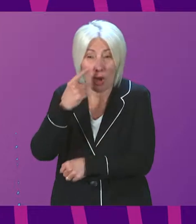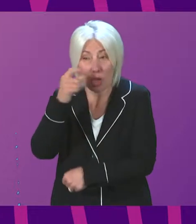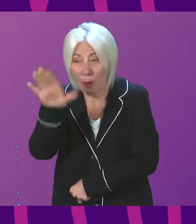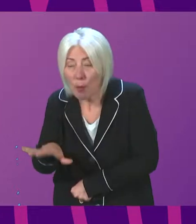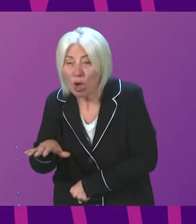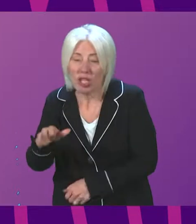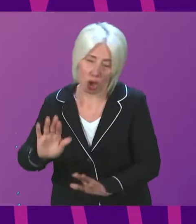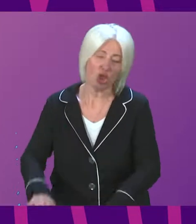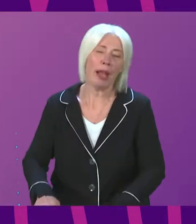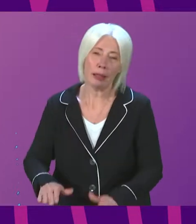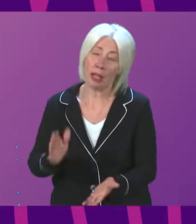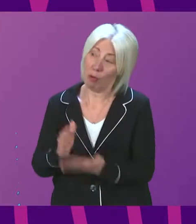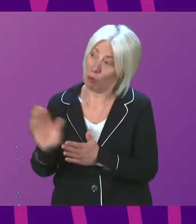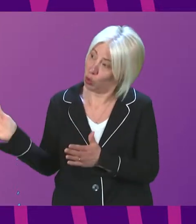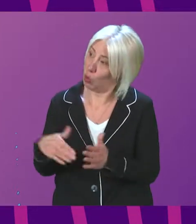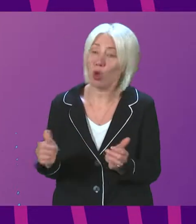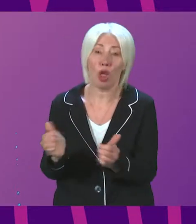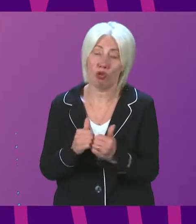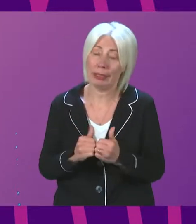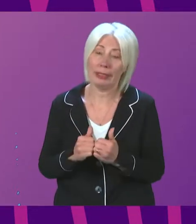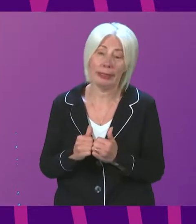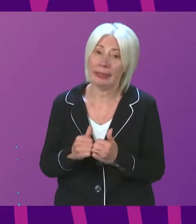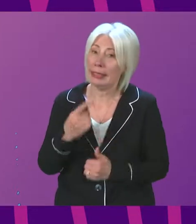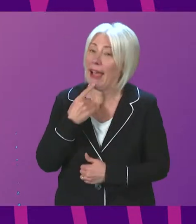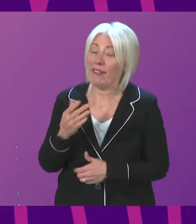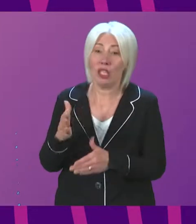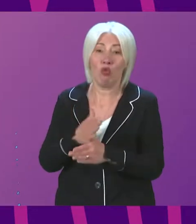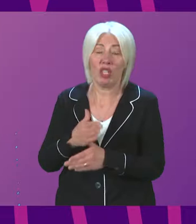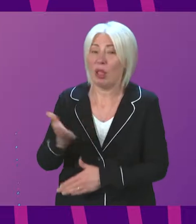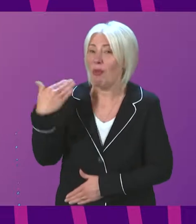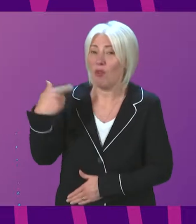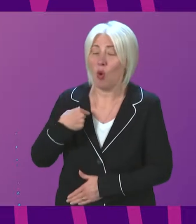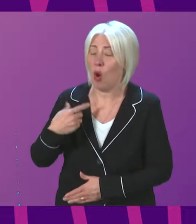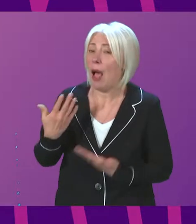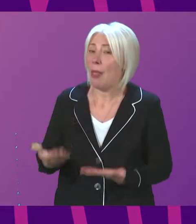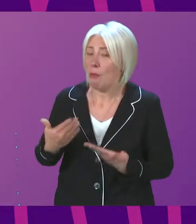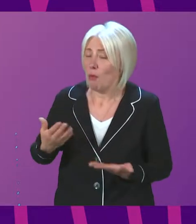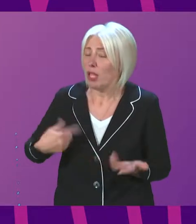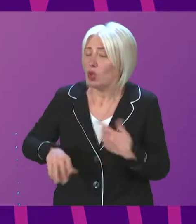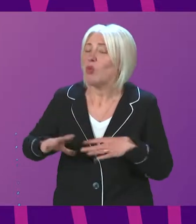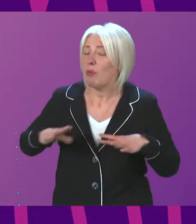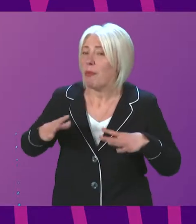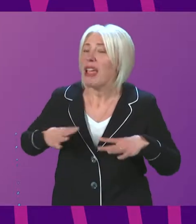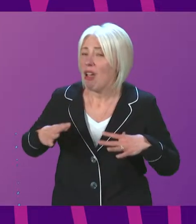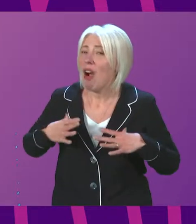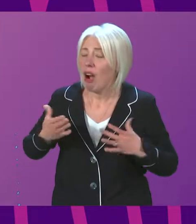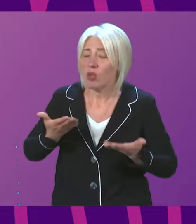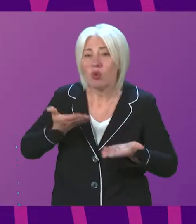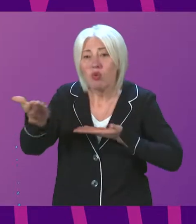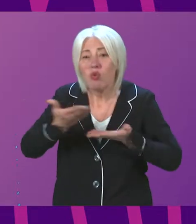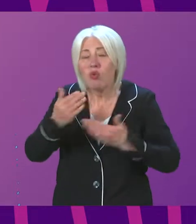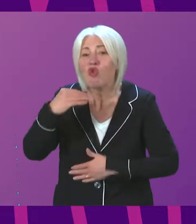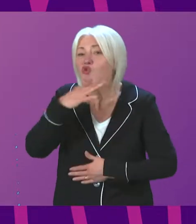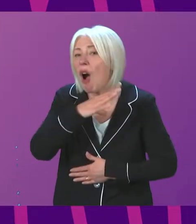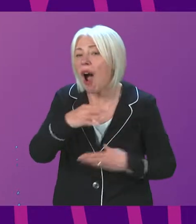is something as I say we would all agree with as I said in my original answer we are currently preparing to consult on draft